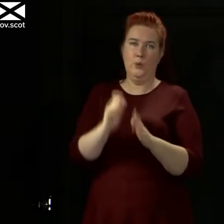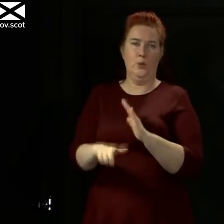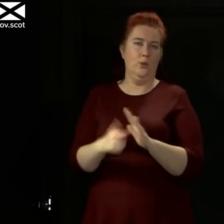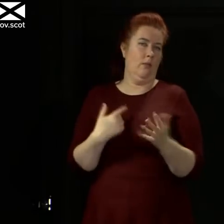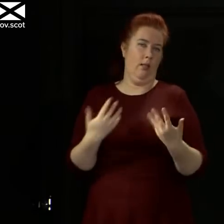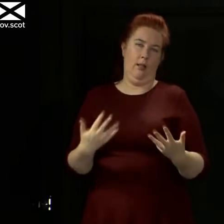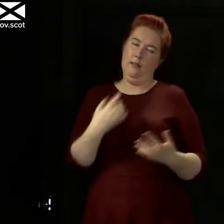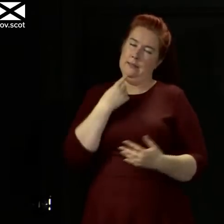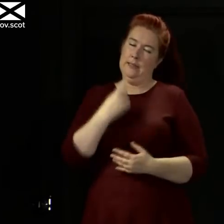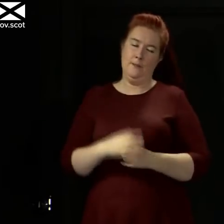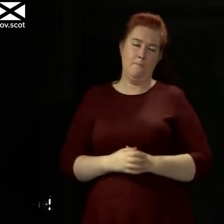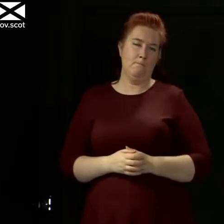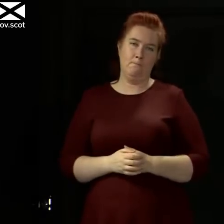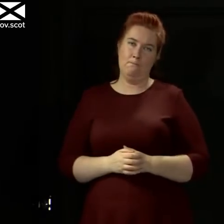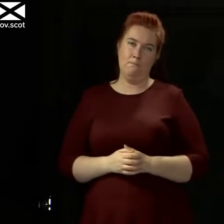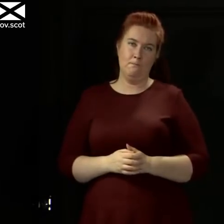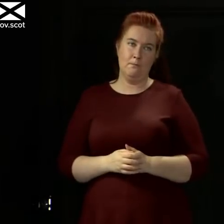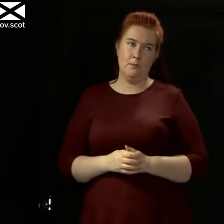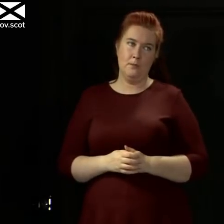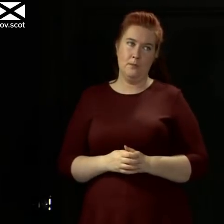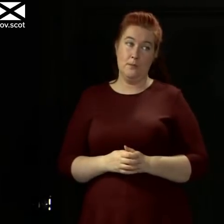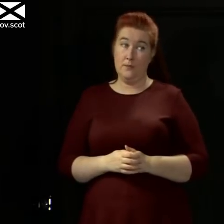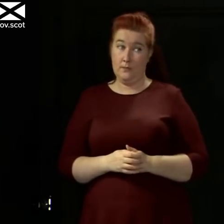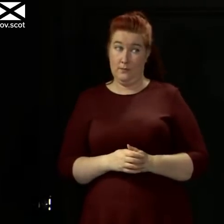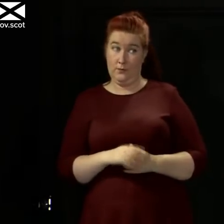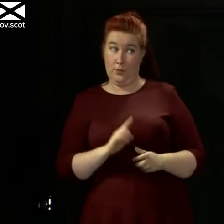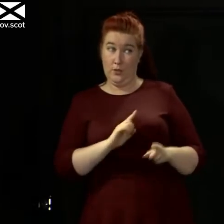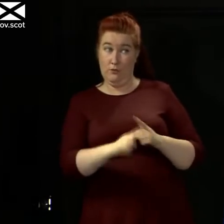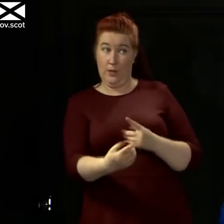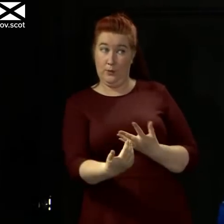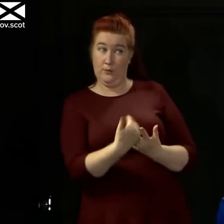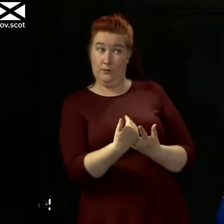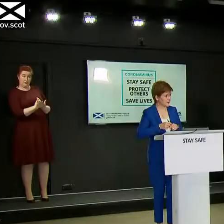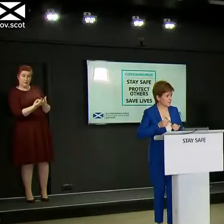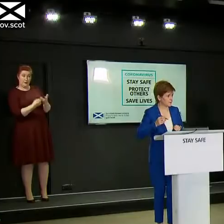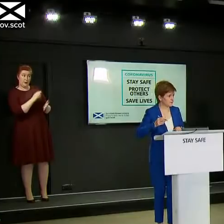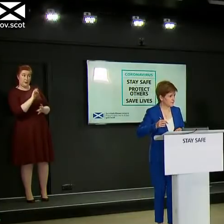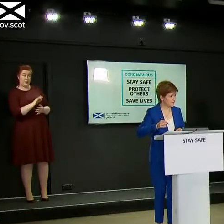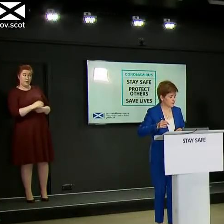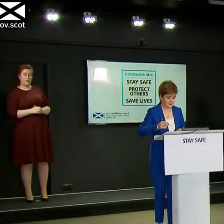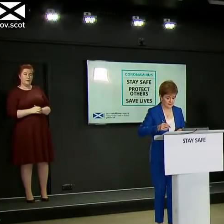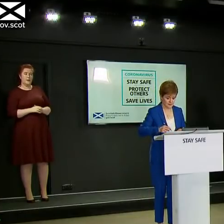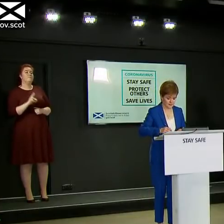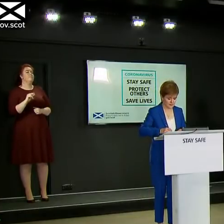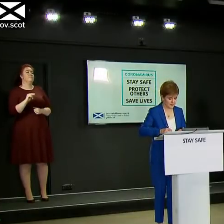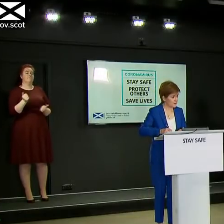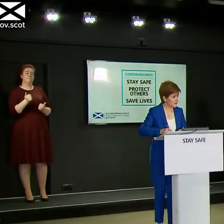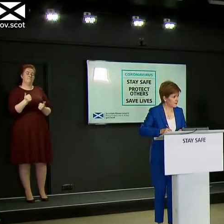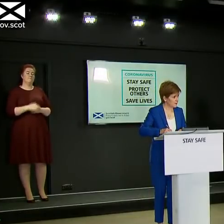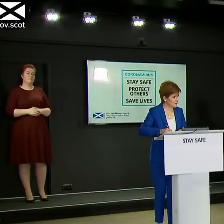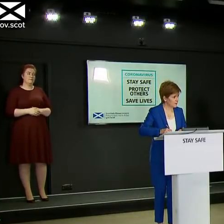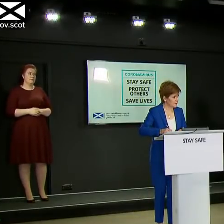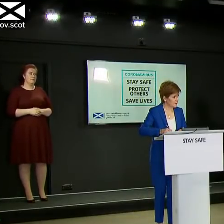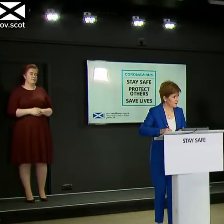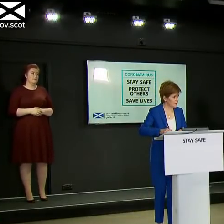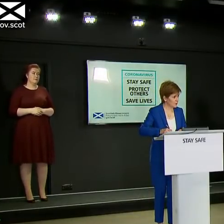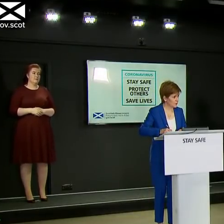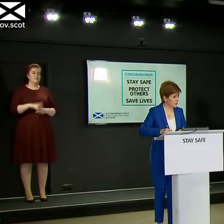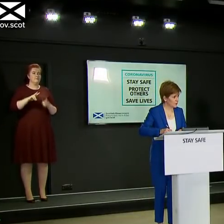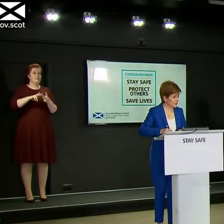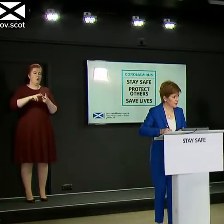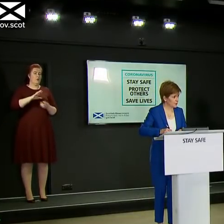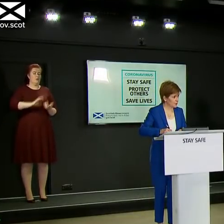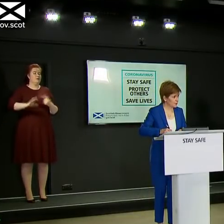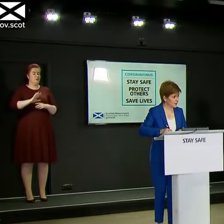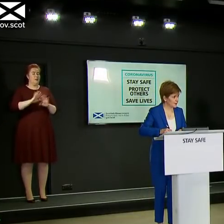imminently. I think you were trying to ask me a follow-up or did I... No, it was OK. I just wanted to press you on the regional